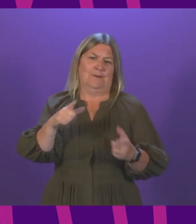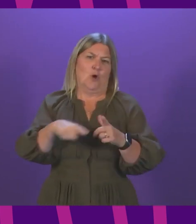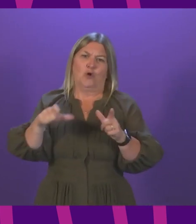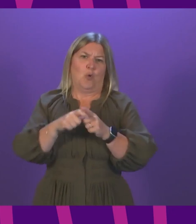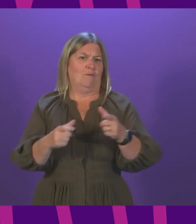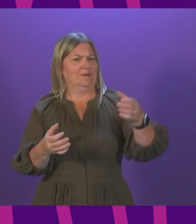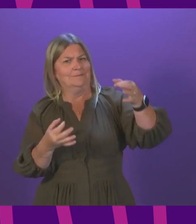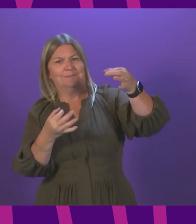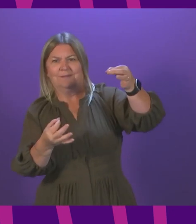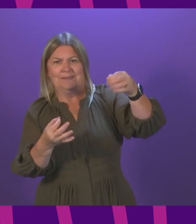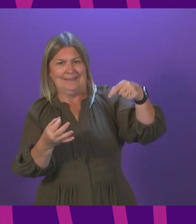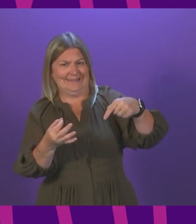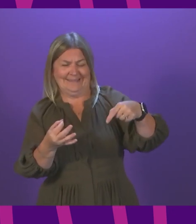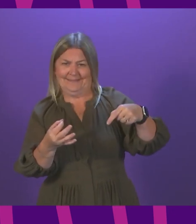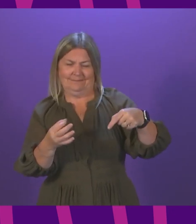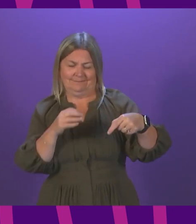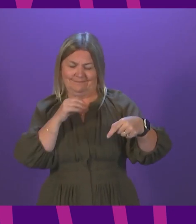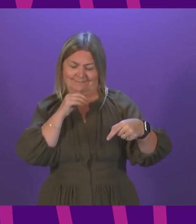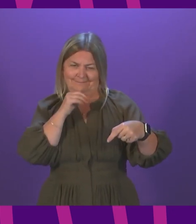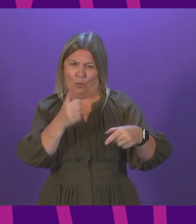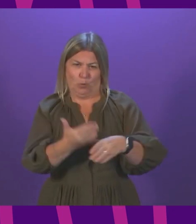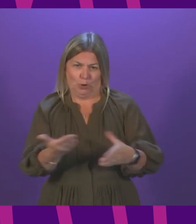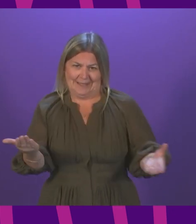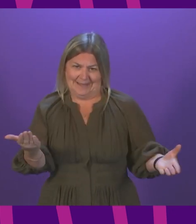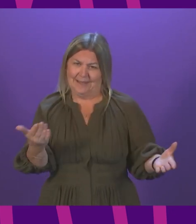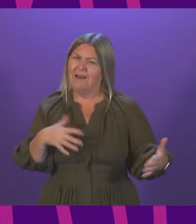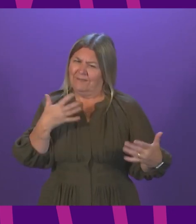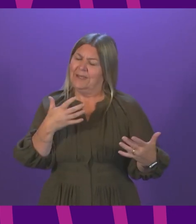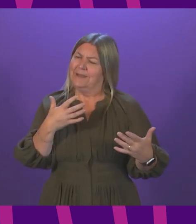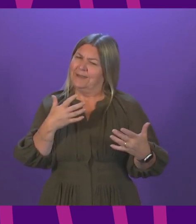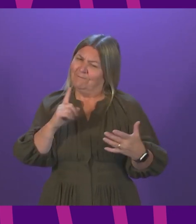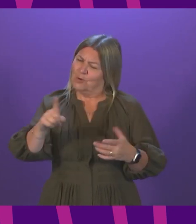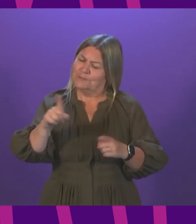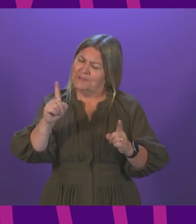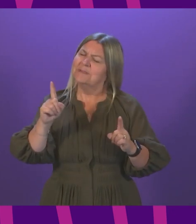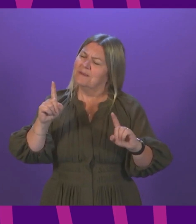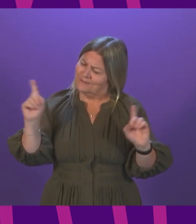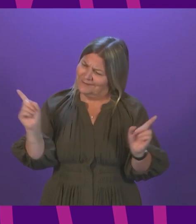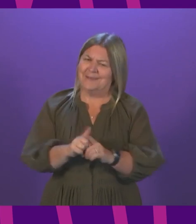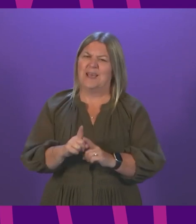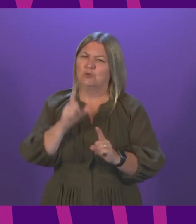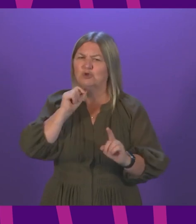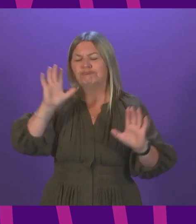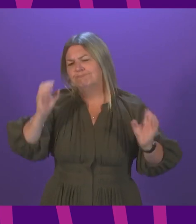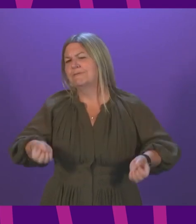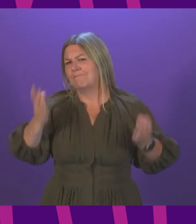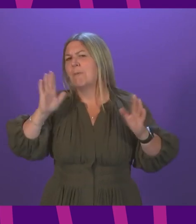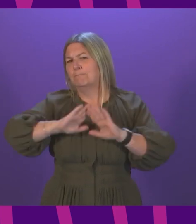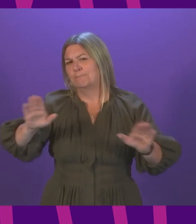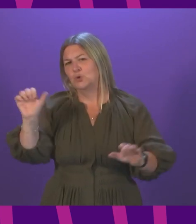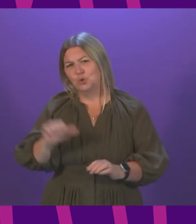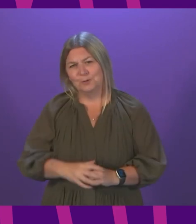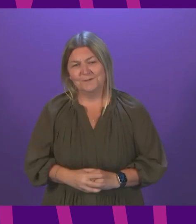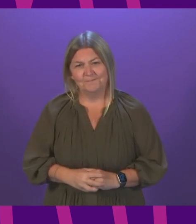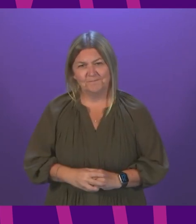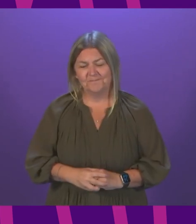passports, why won't the First Minister swallow her pride and scrap the scheme? First Minister. Well, on